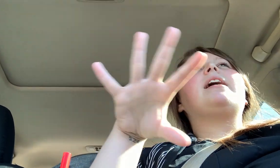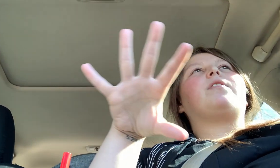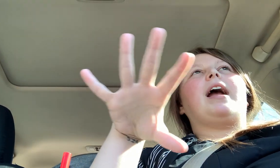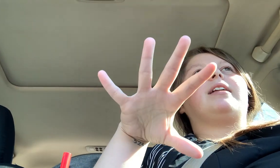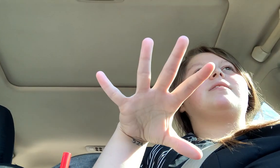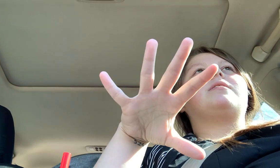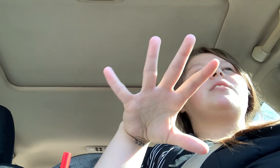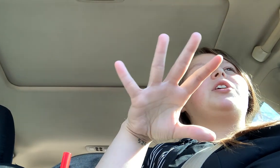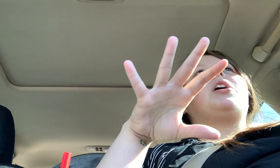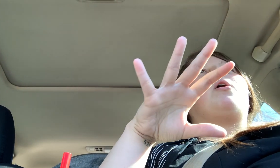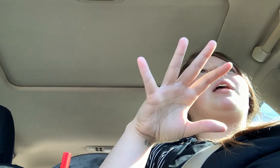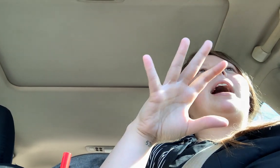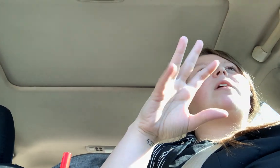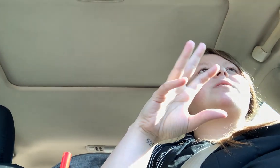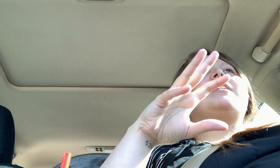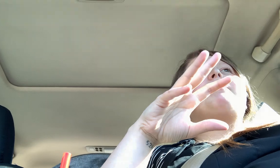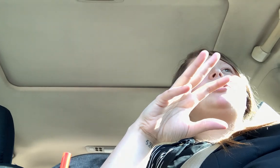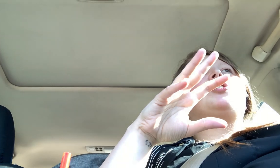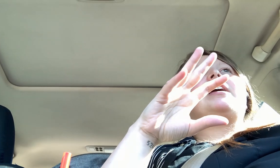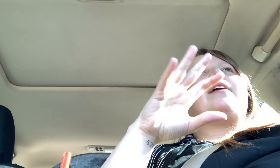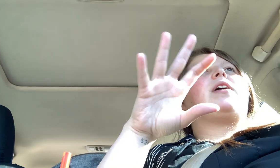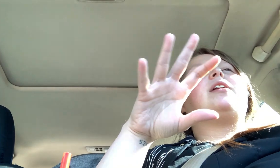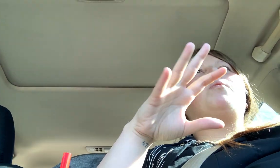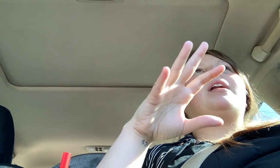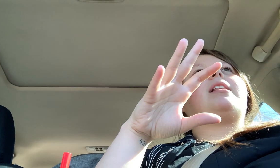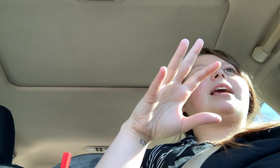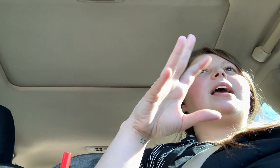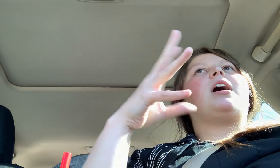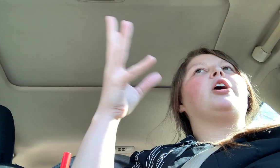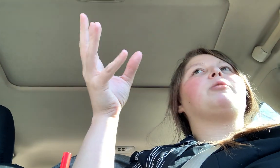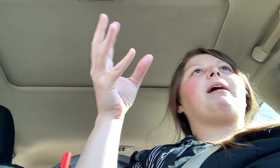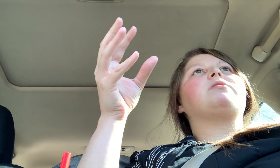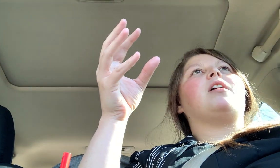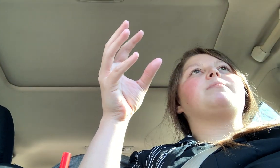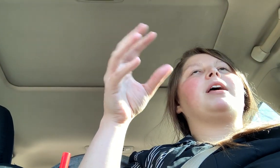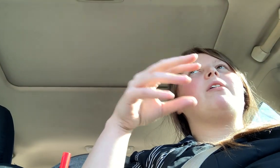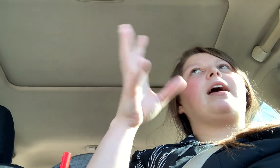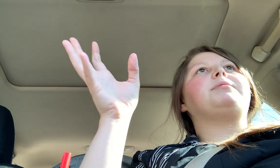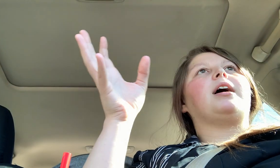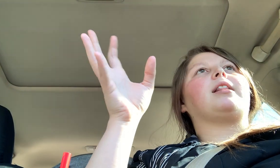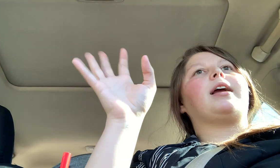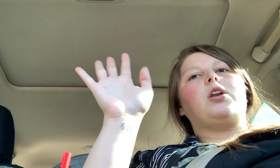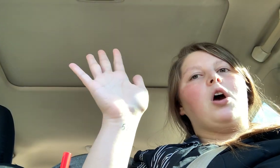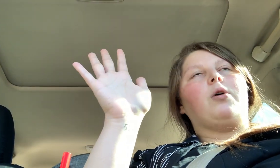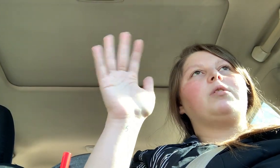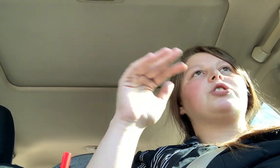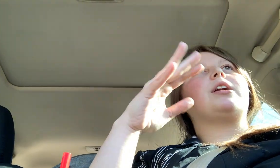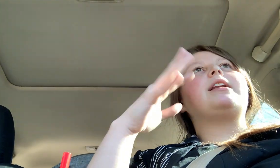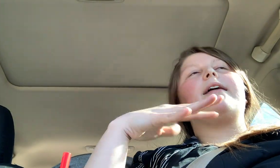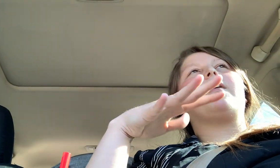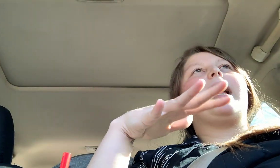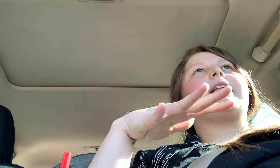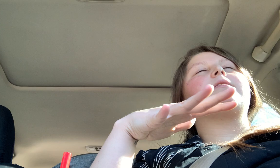never ends, you know, like I don't see my journey ever. I don't want to like hit a hundred pounds loss and be like, okay, I'm done. Like, no, the journey never ends,